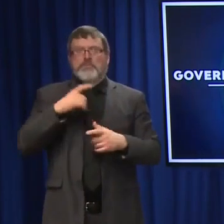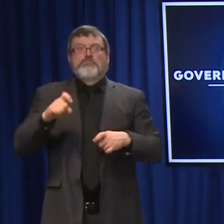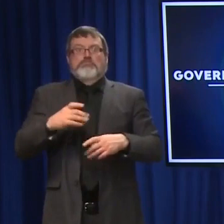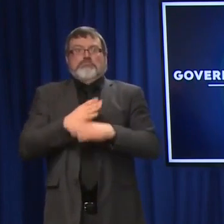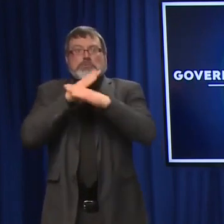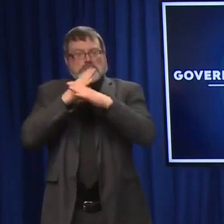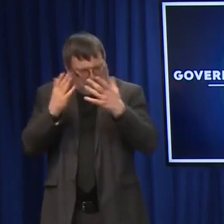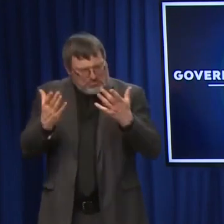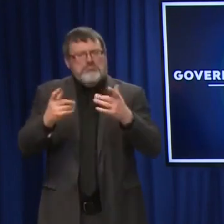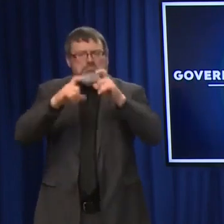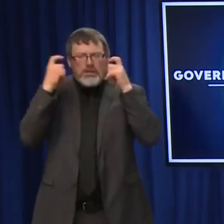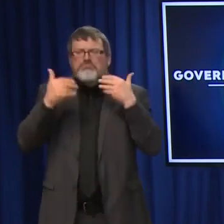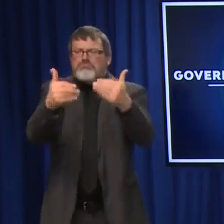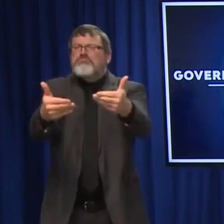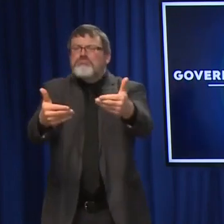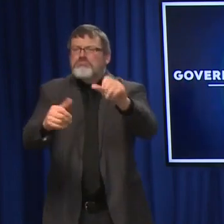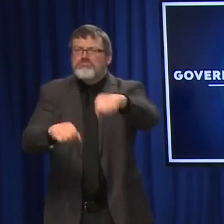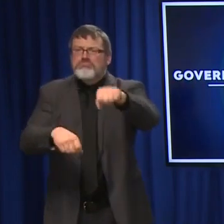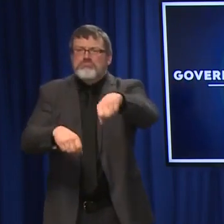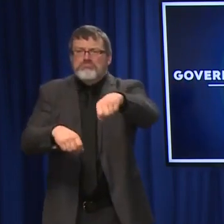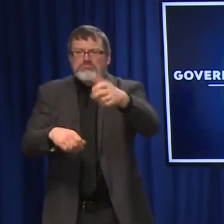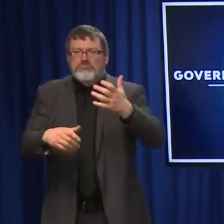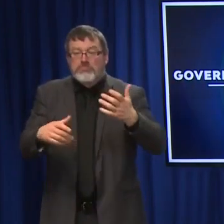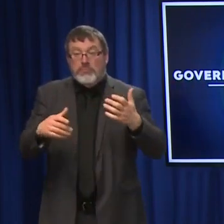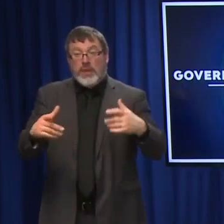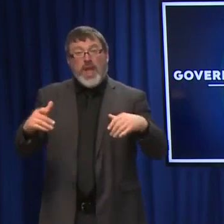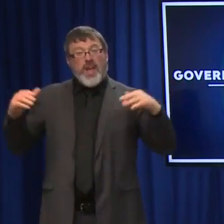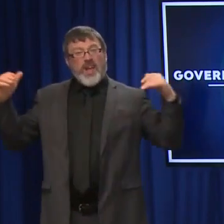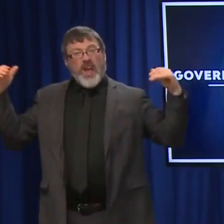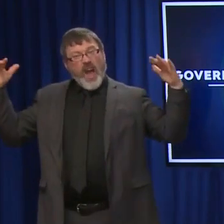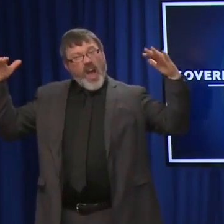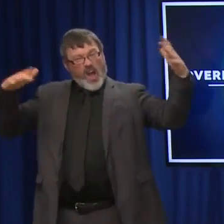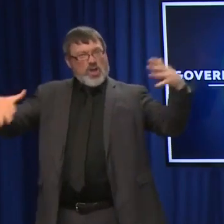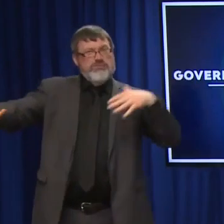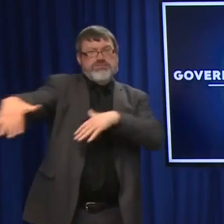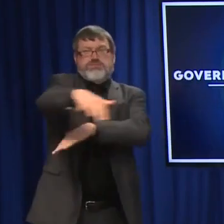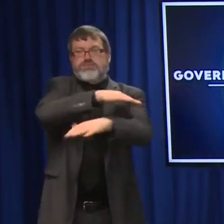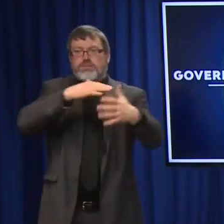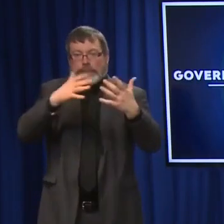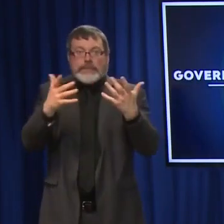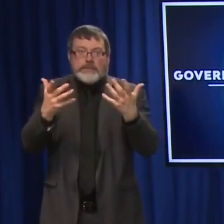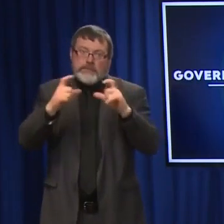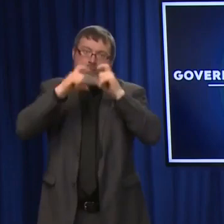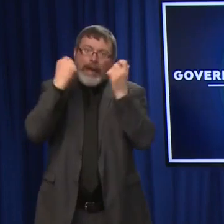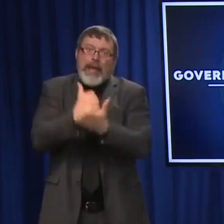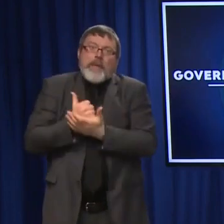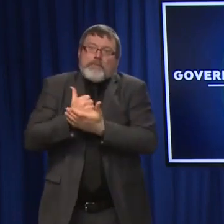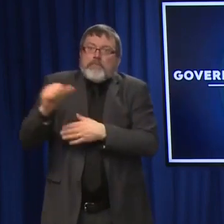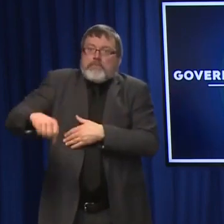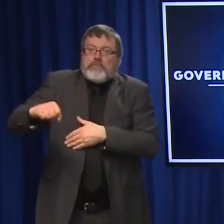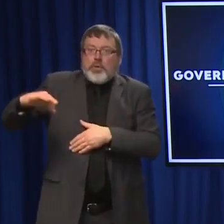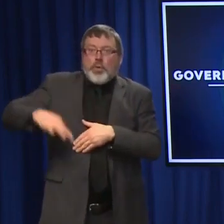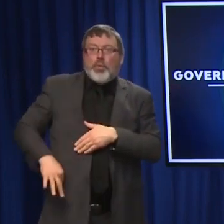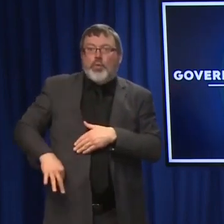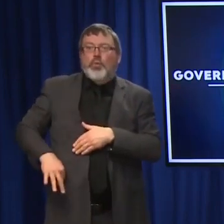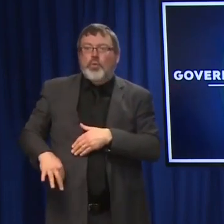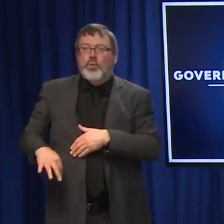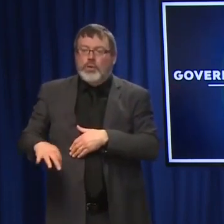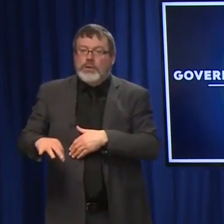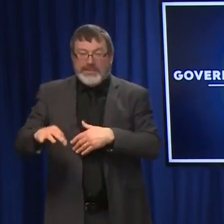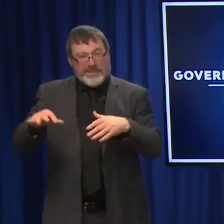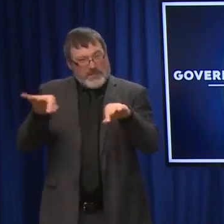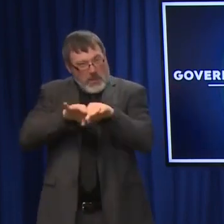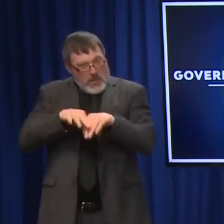especially if you're going into larger group gatherings, then face masks may be an important mitigation strategy.